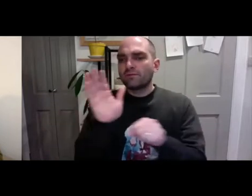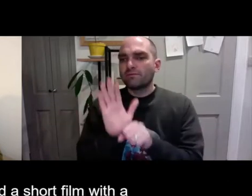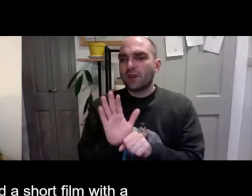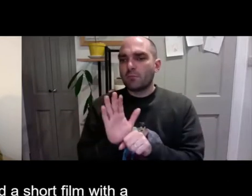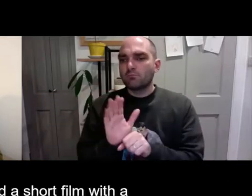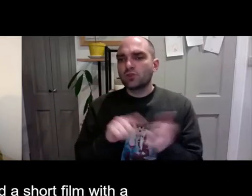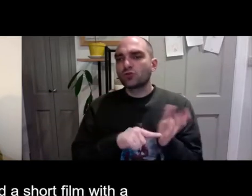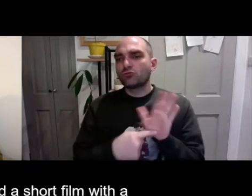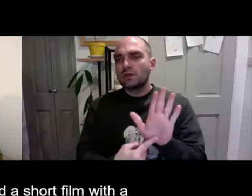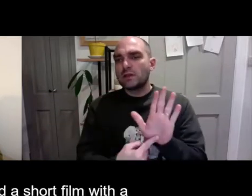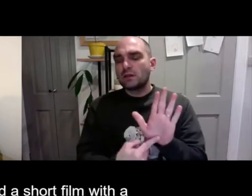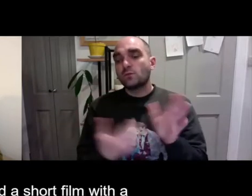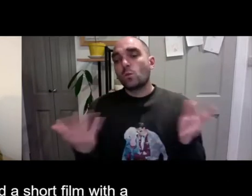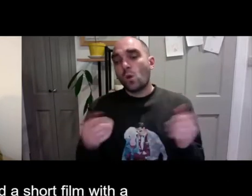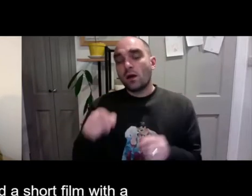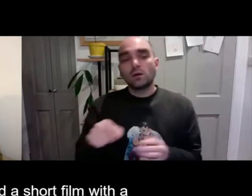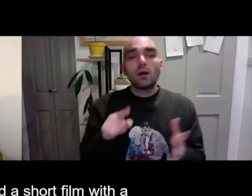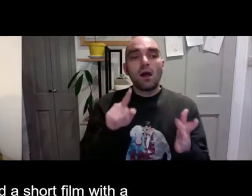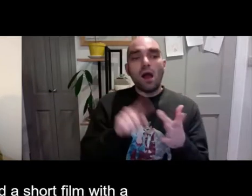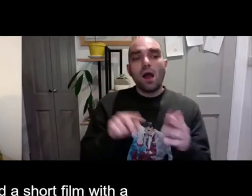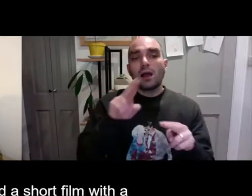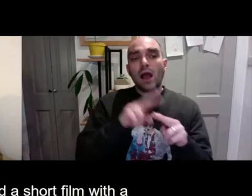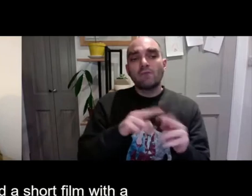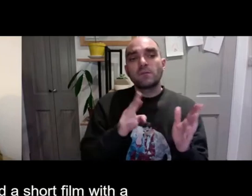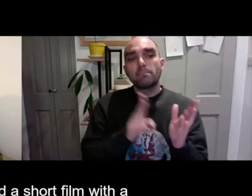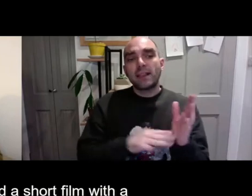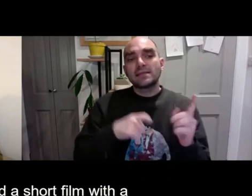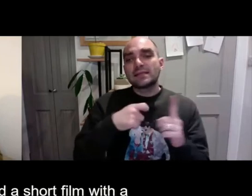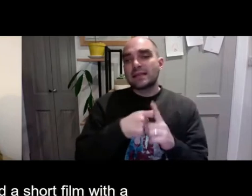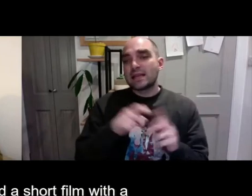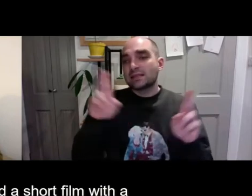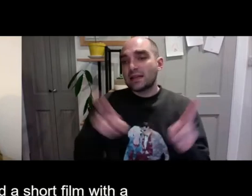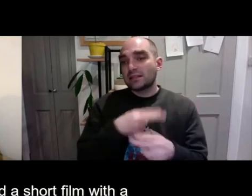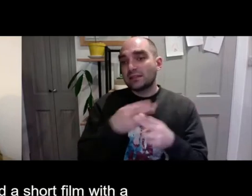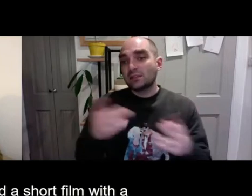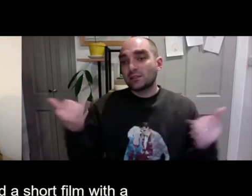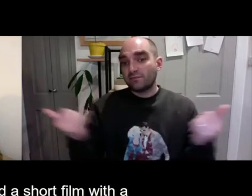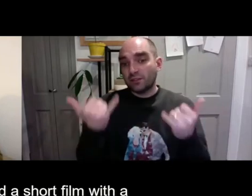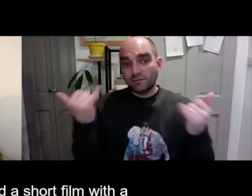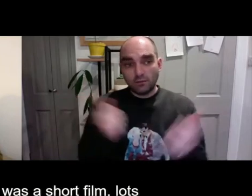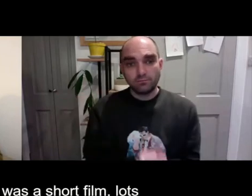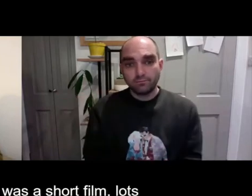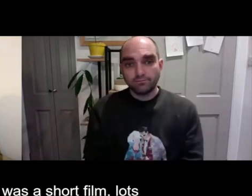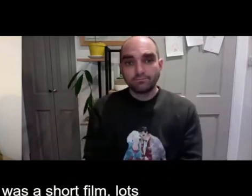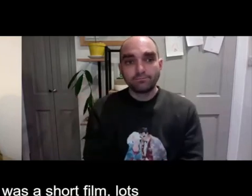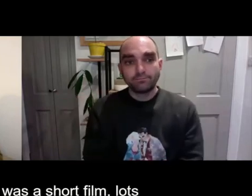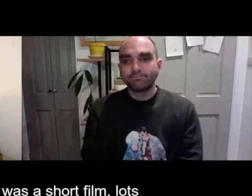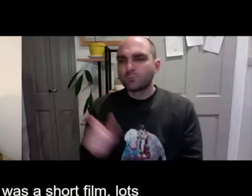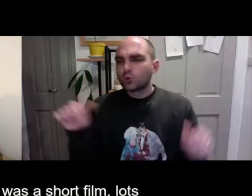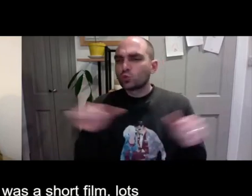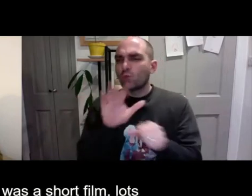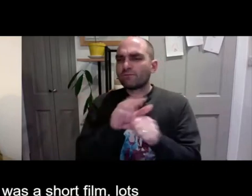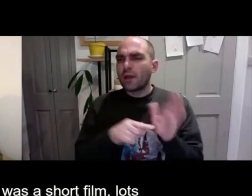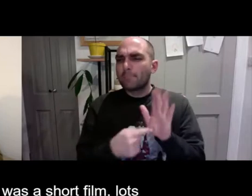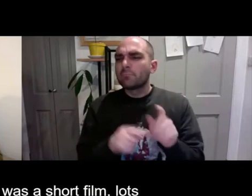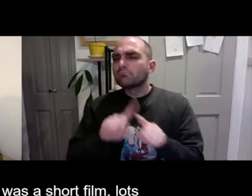And I also did a short film with a screening with IF International Milton Keynes.